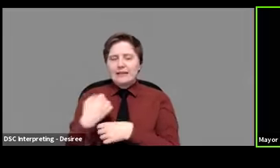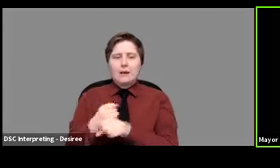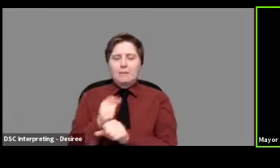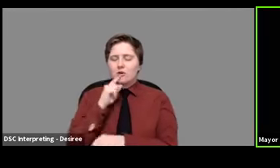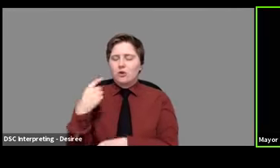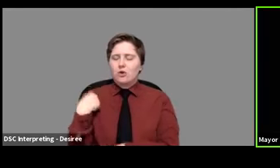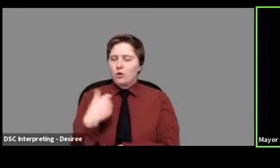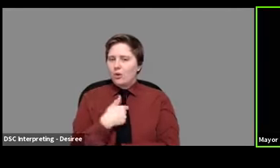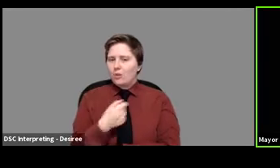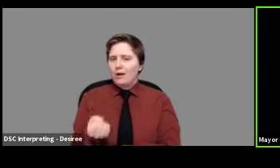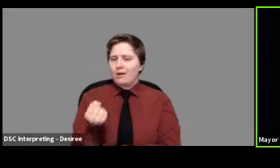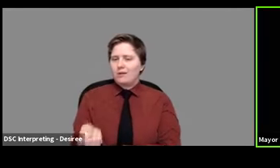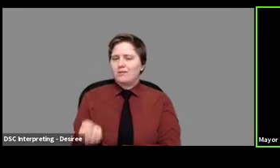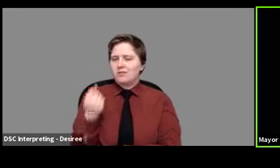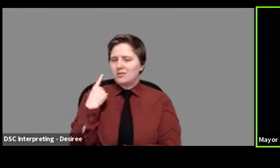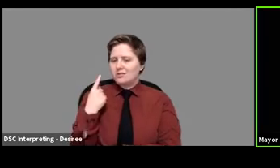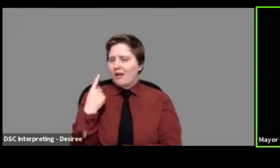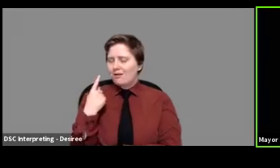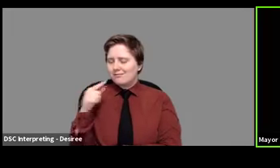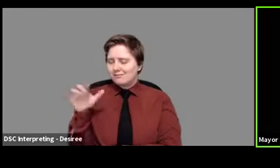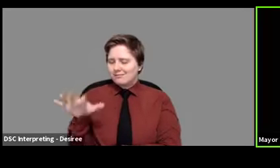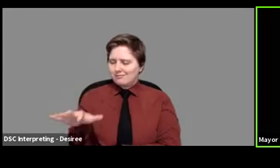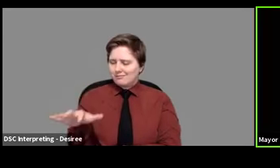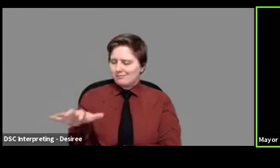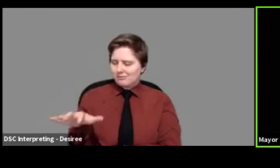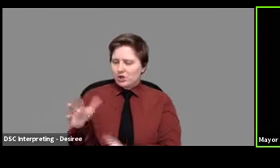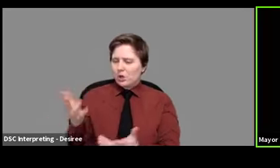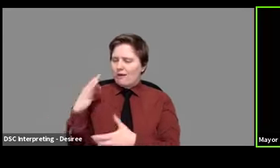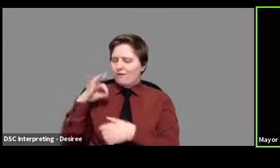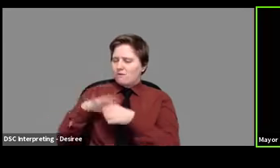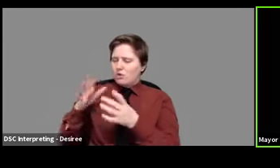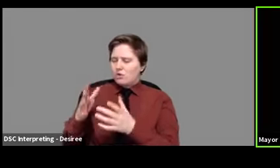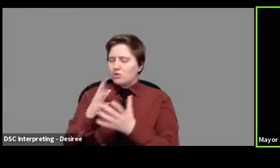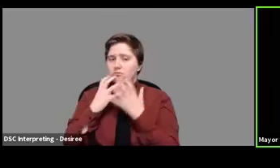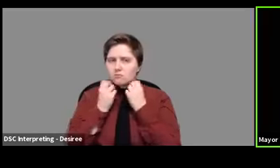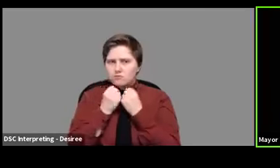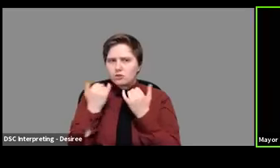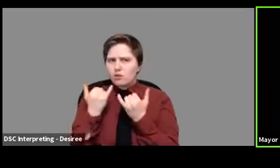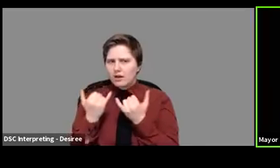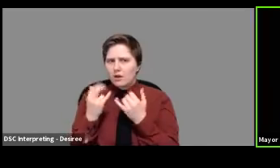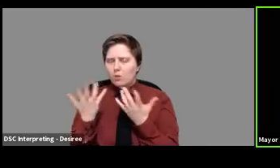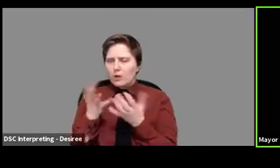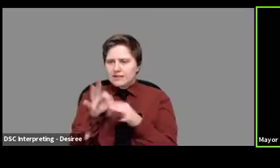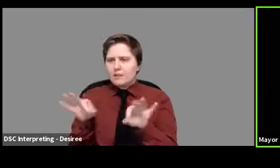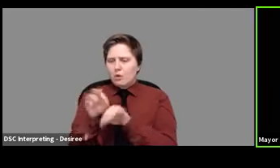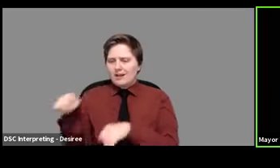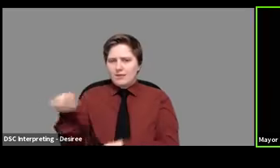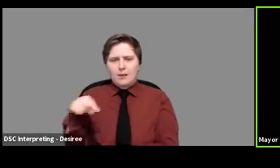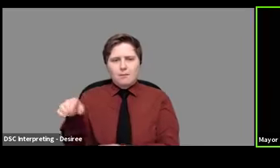understand, uh, what voters are valuing now in an environment